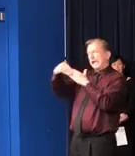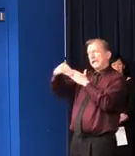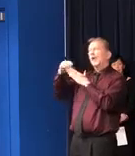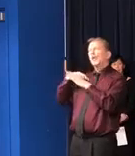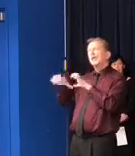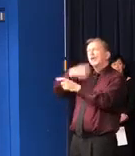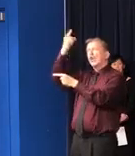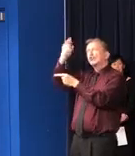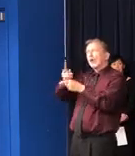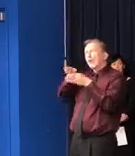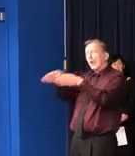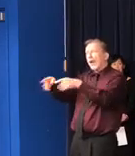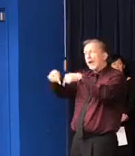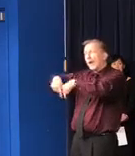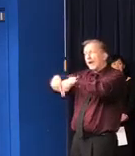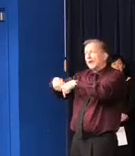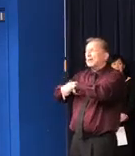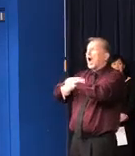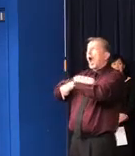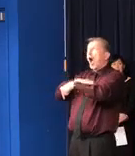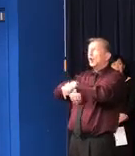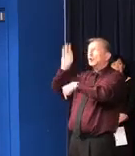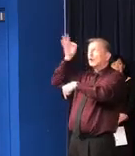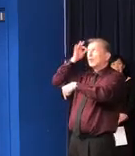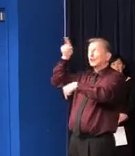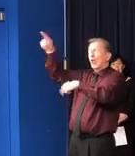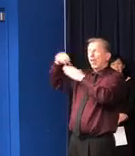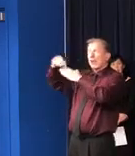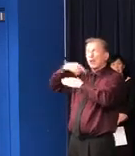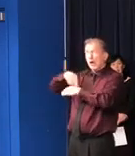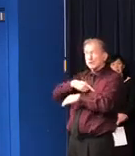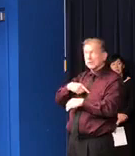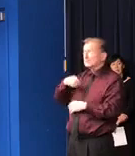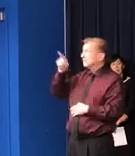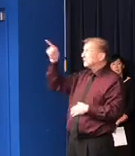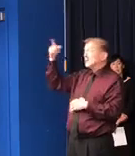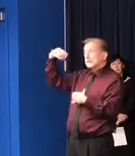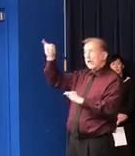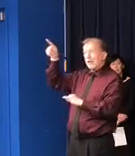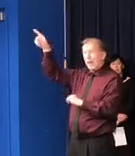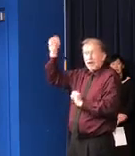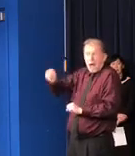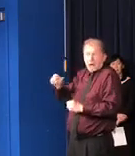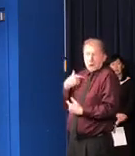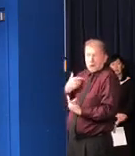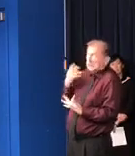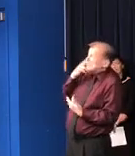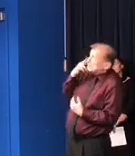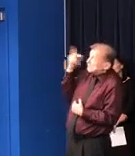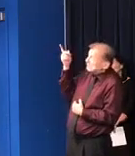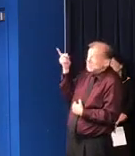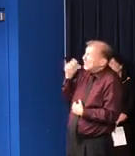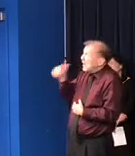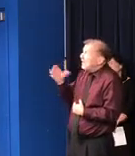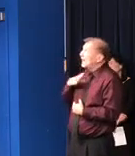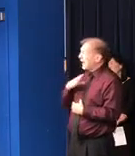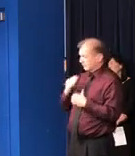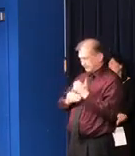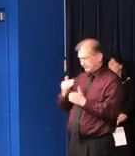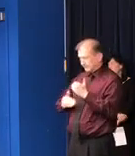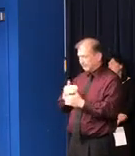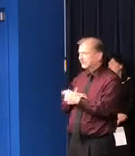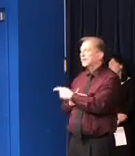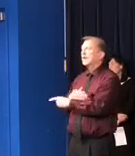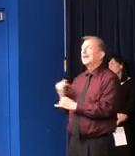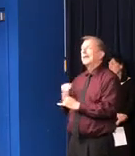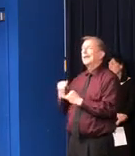but, you know, I wish the federal government had stepped up and still has an opportunity to do so and I implore them to. This will be our last question.